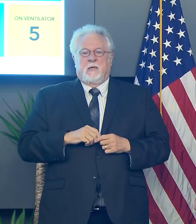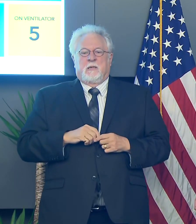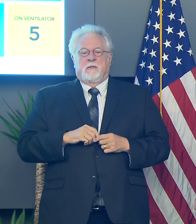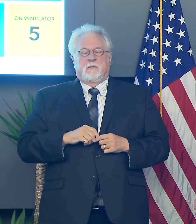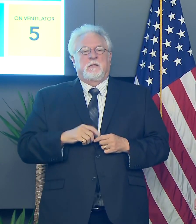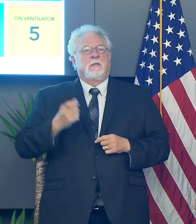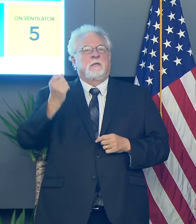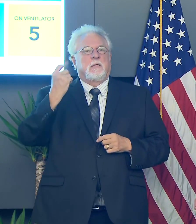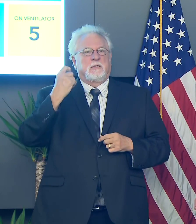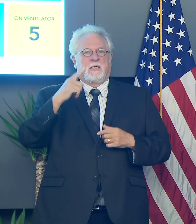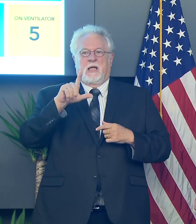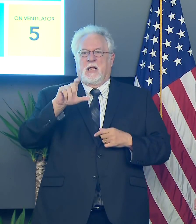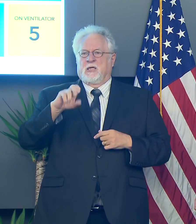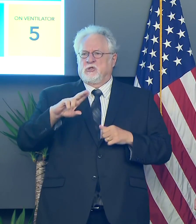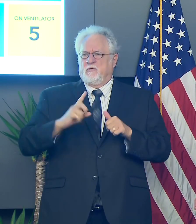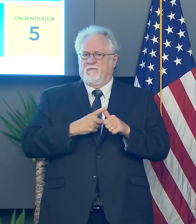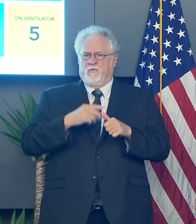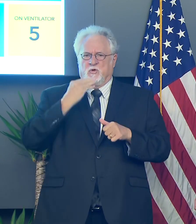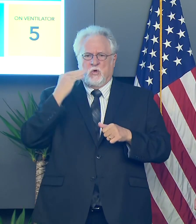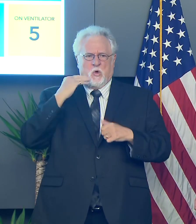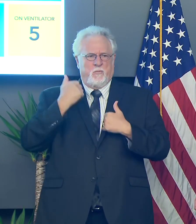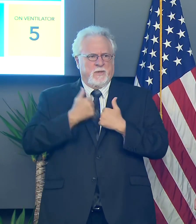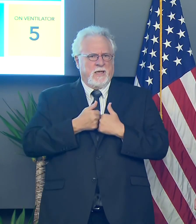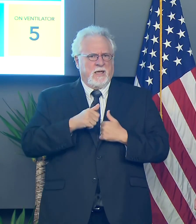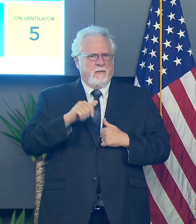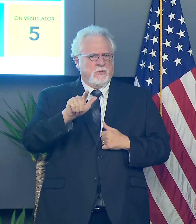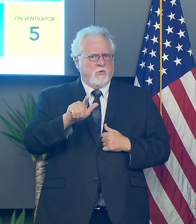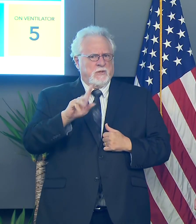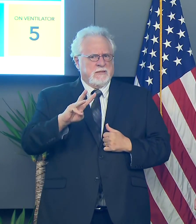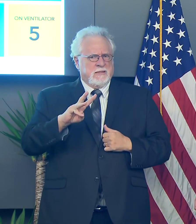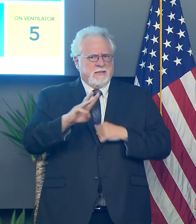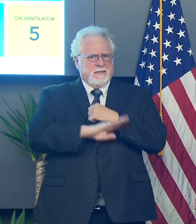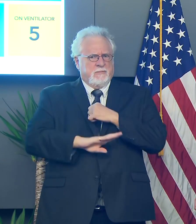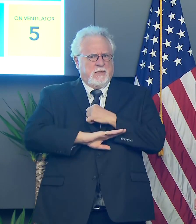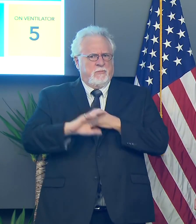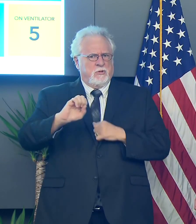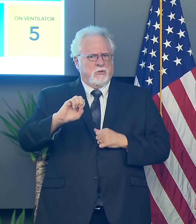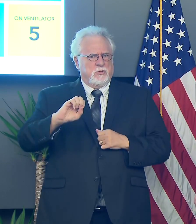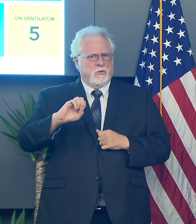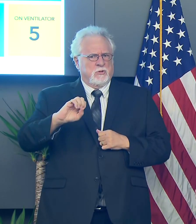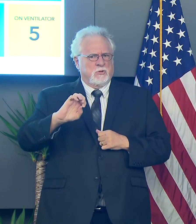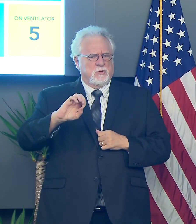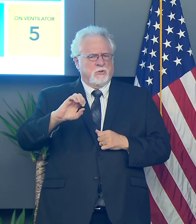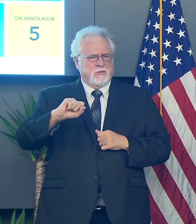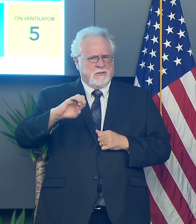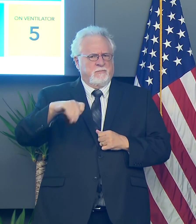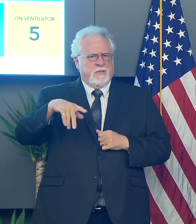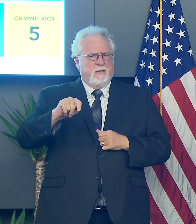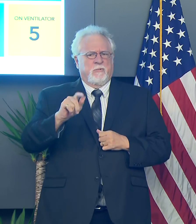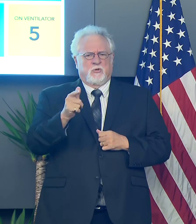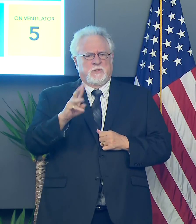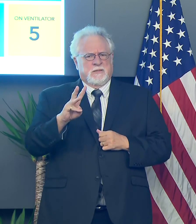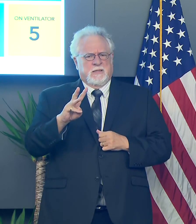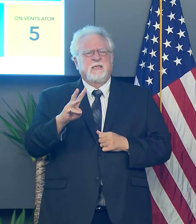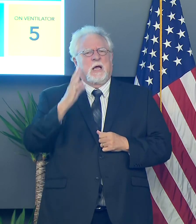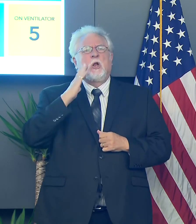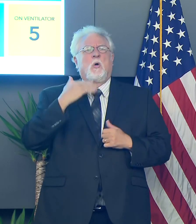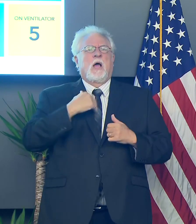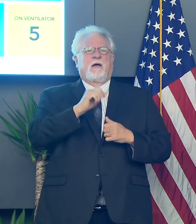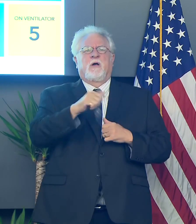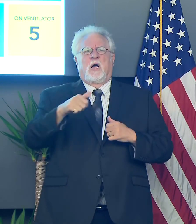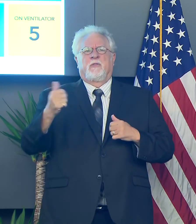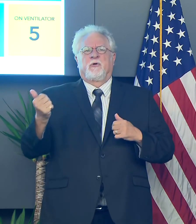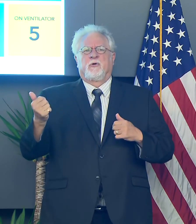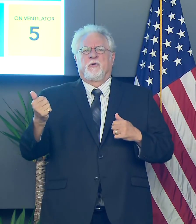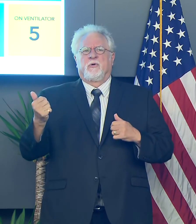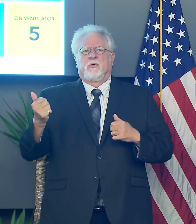I understand LSU's first home game is, I believe, the 26th of September. Um, and I'm not, I know we have other, um,